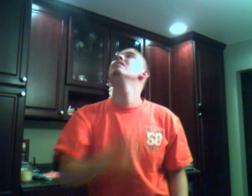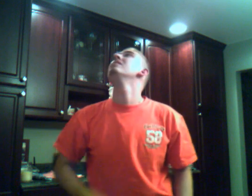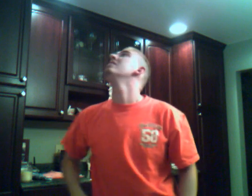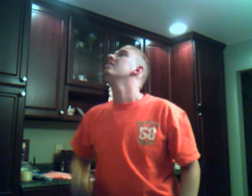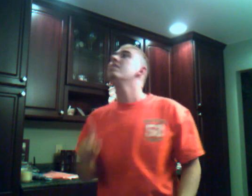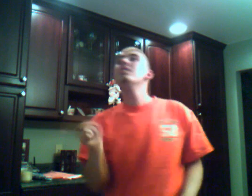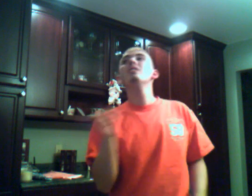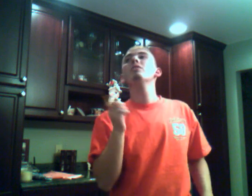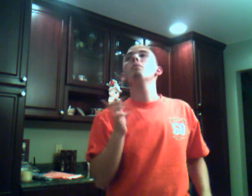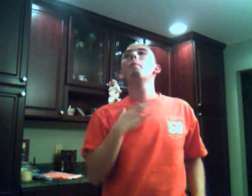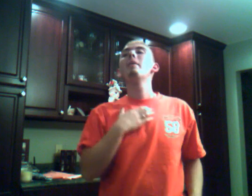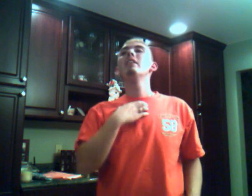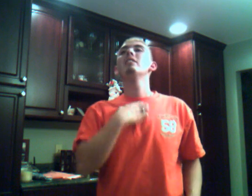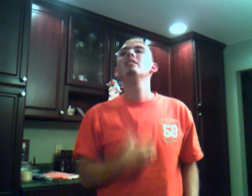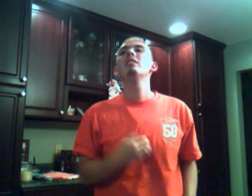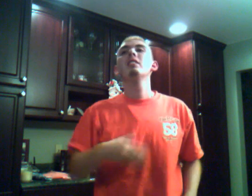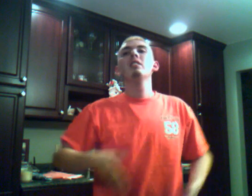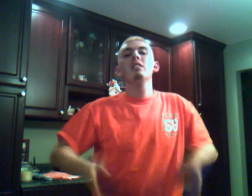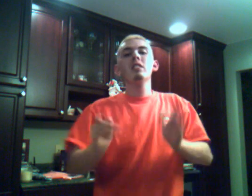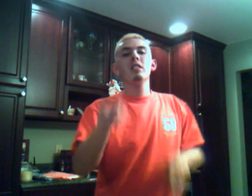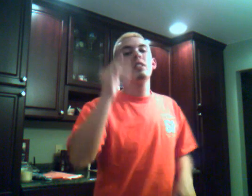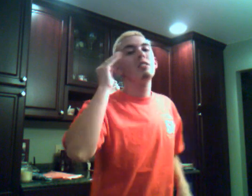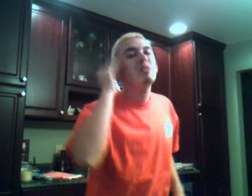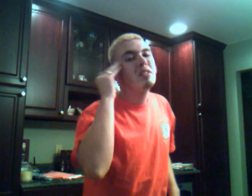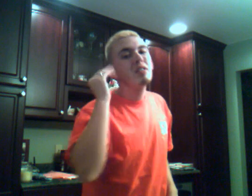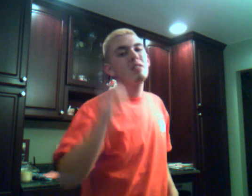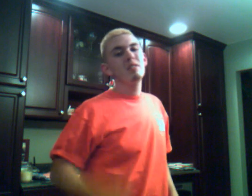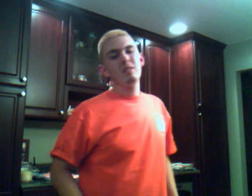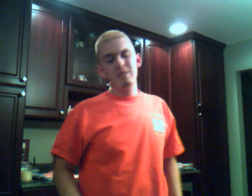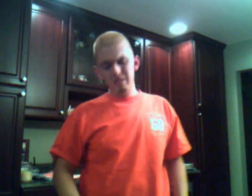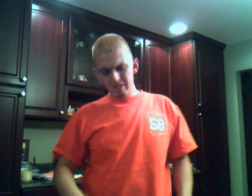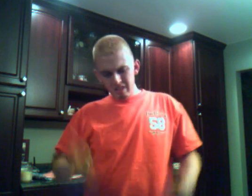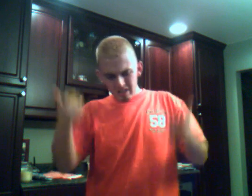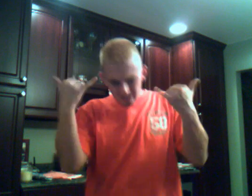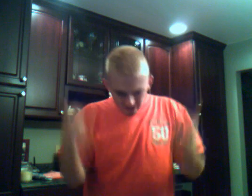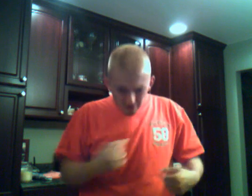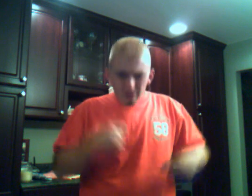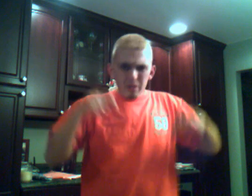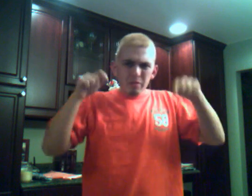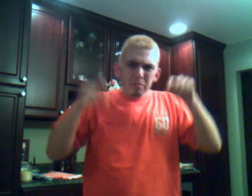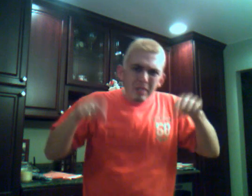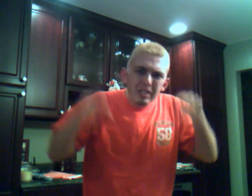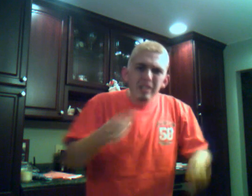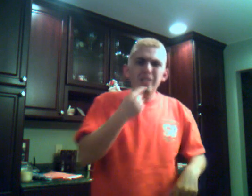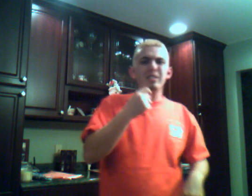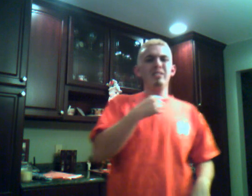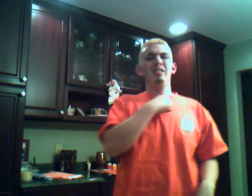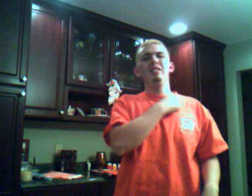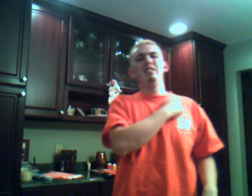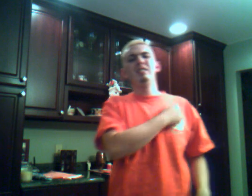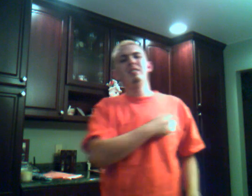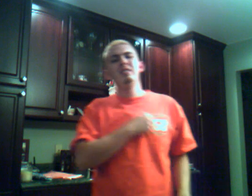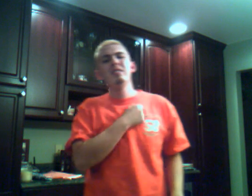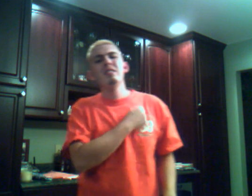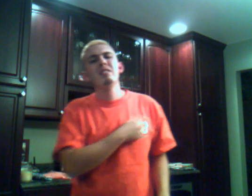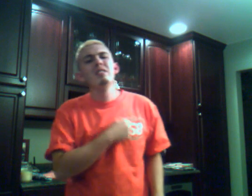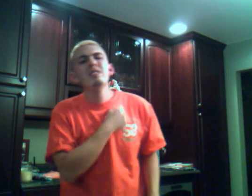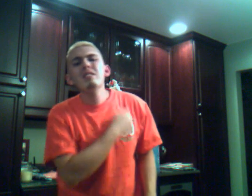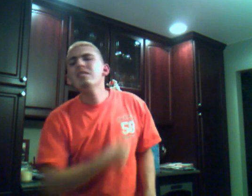I'm dying to hurt you Now I'm here to say I'm sorry